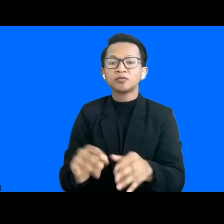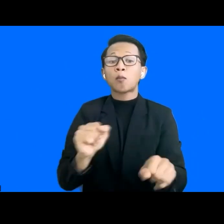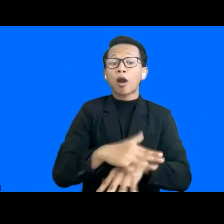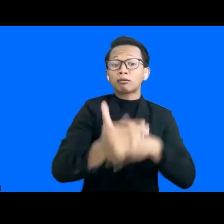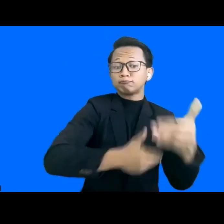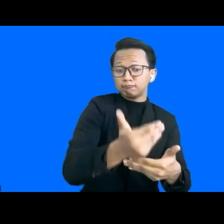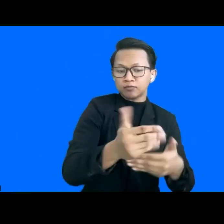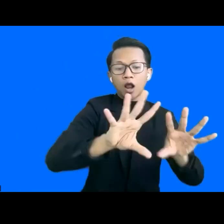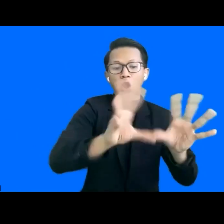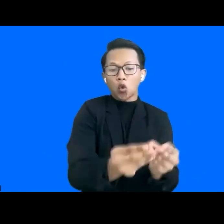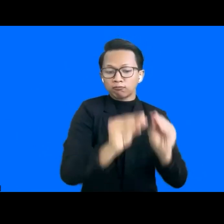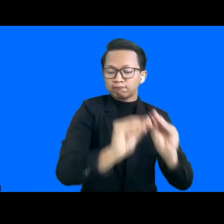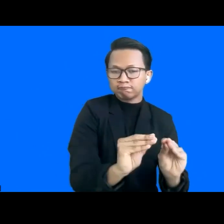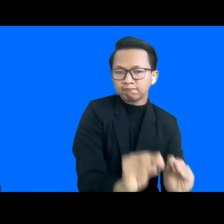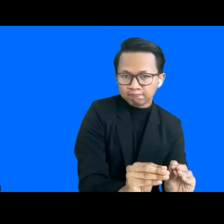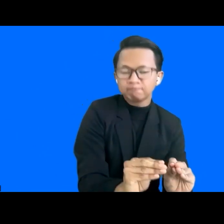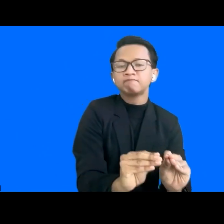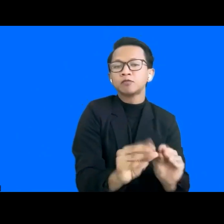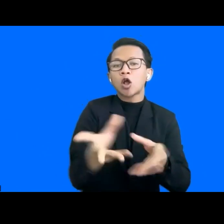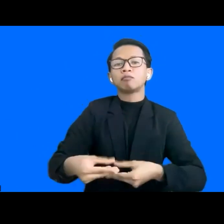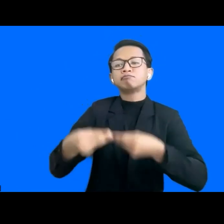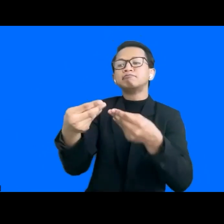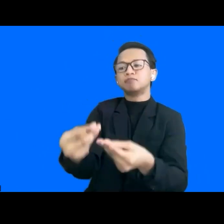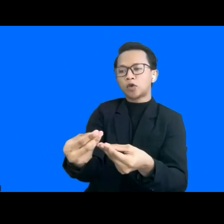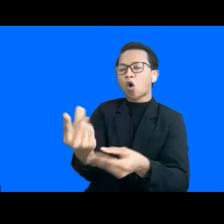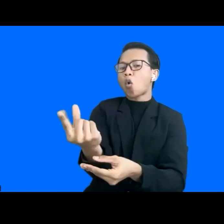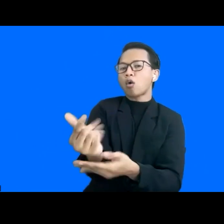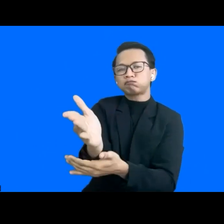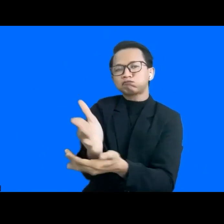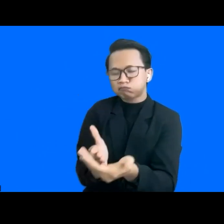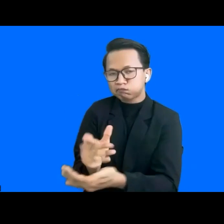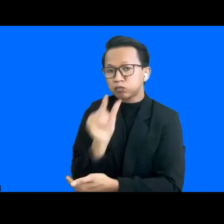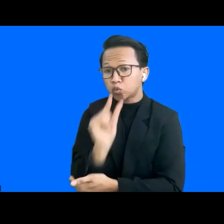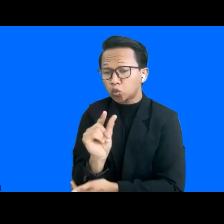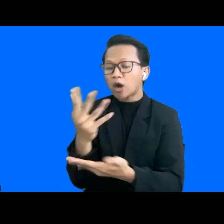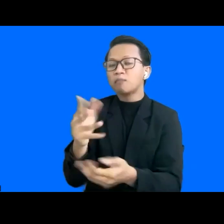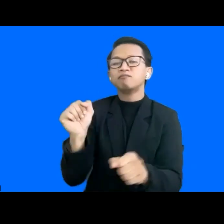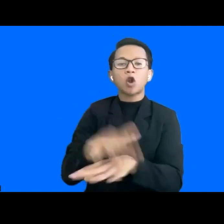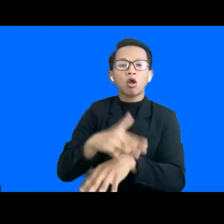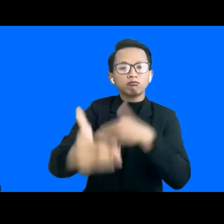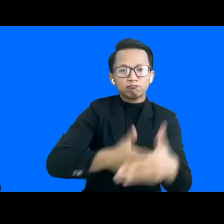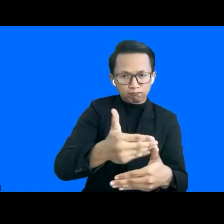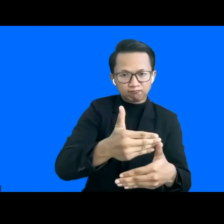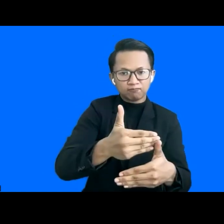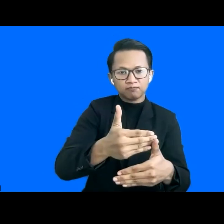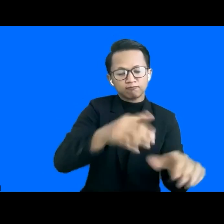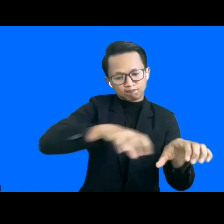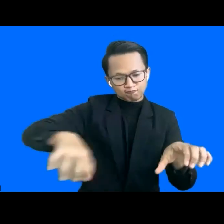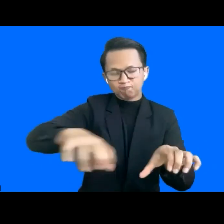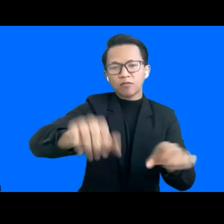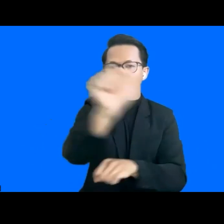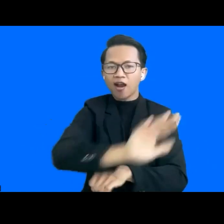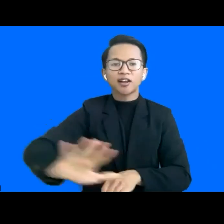education, but also provided cross-cutting recommendations to be implemented across ASEAN and East Asia.